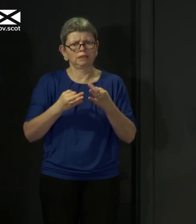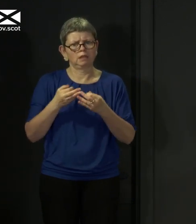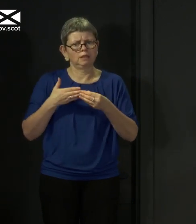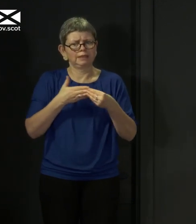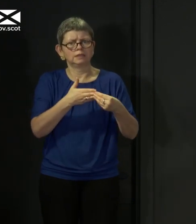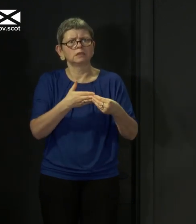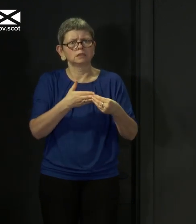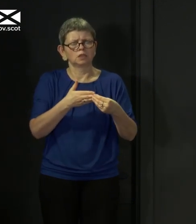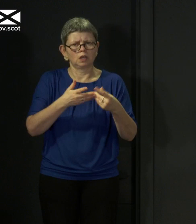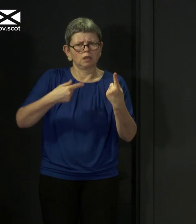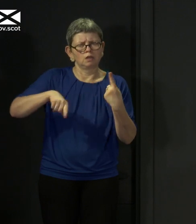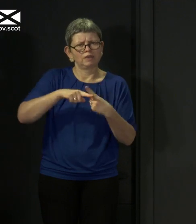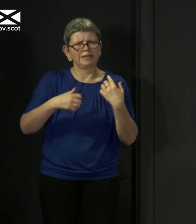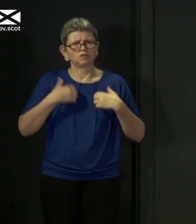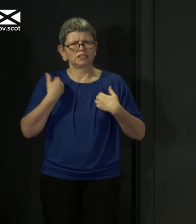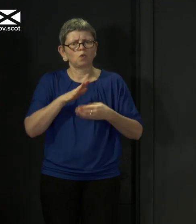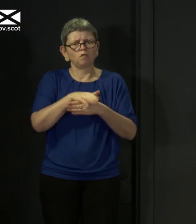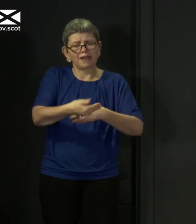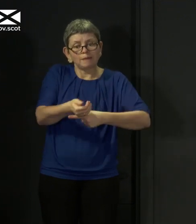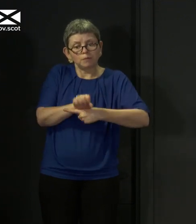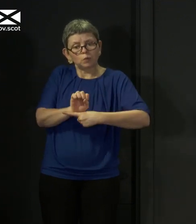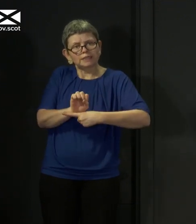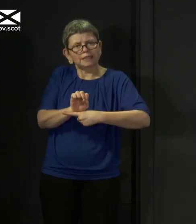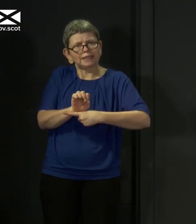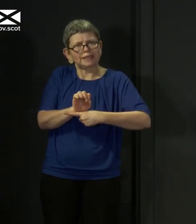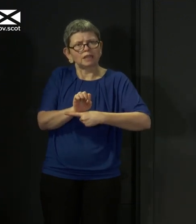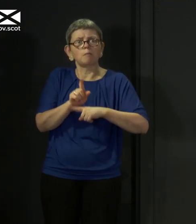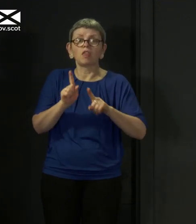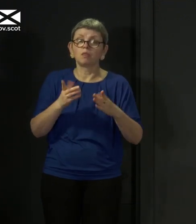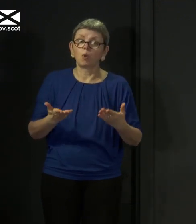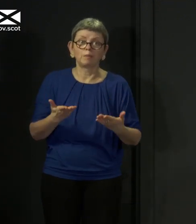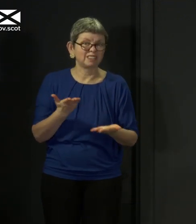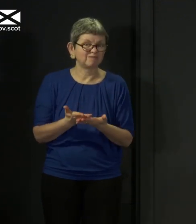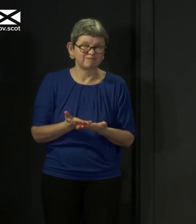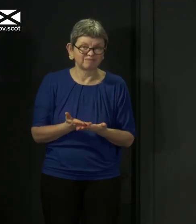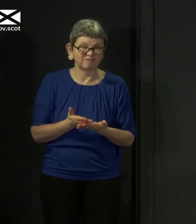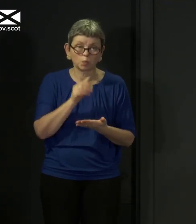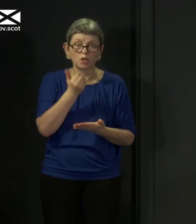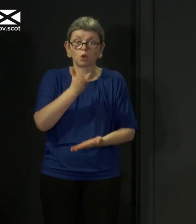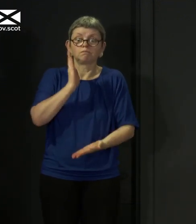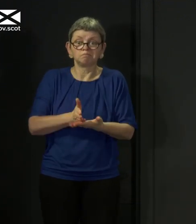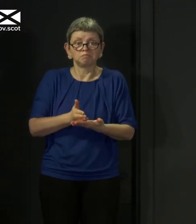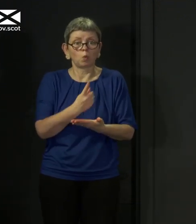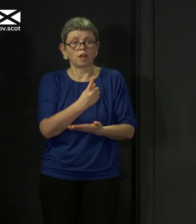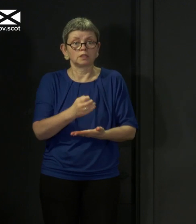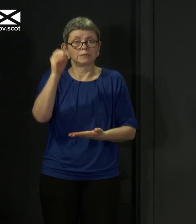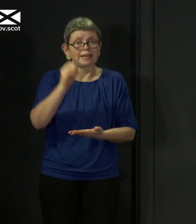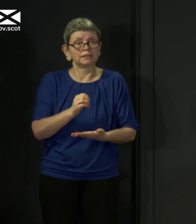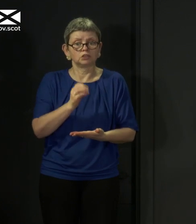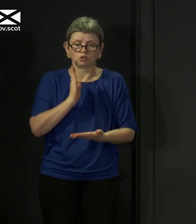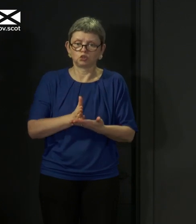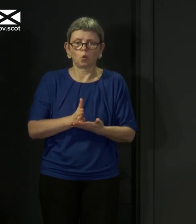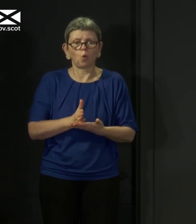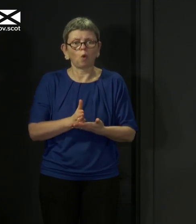decisions. On the immunity point, the bottom line is there is no certainty yet whether or not this virus confers immunity